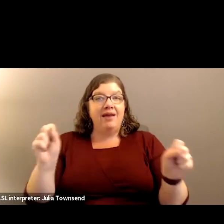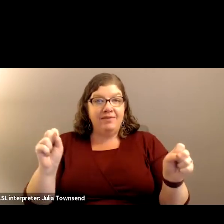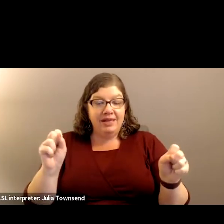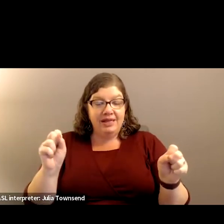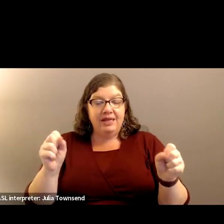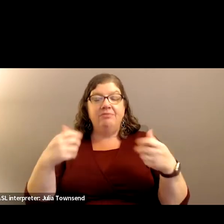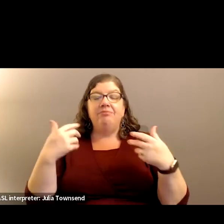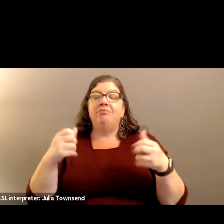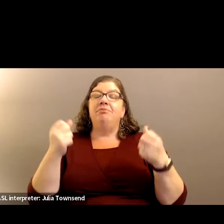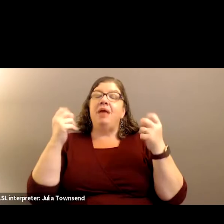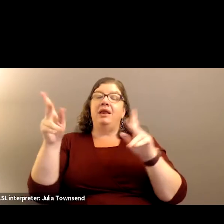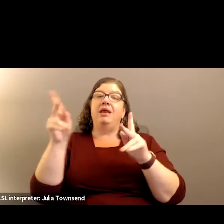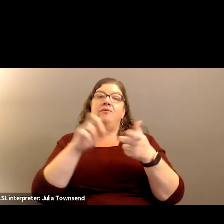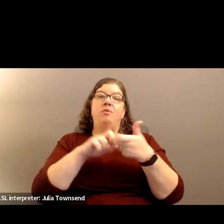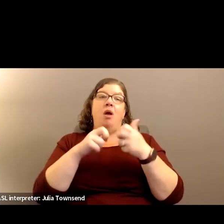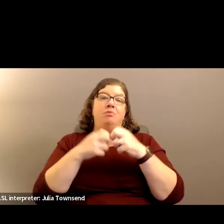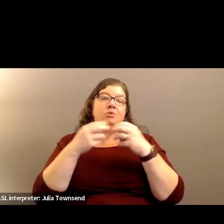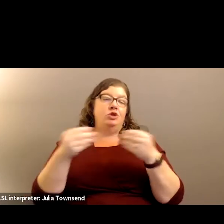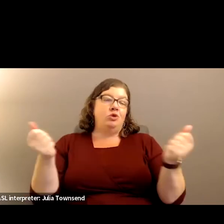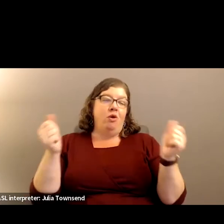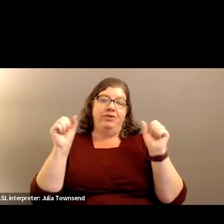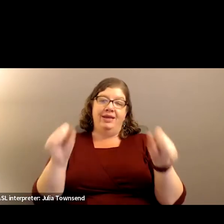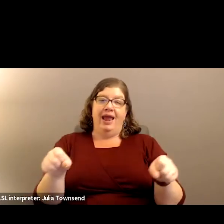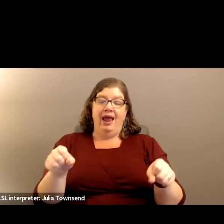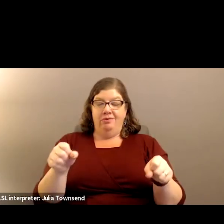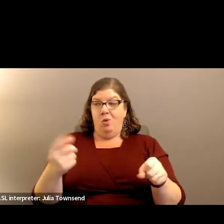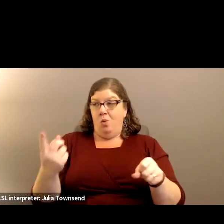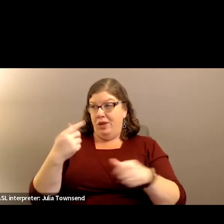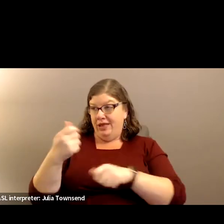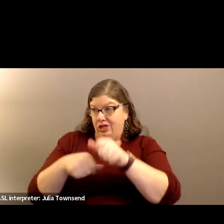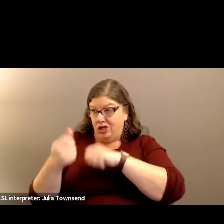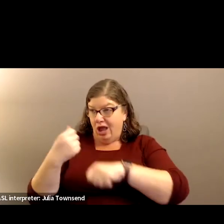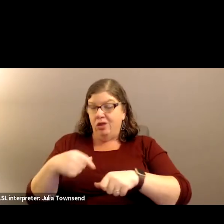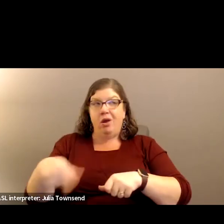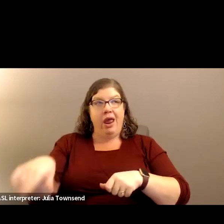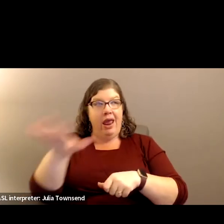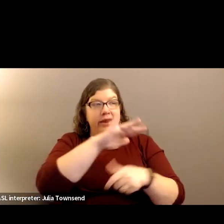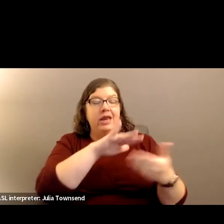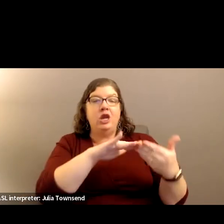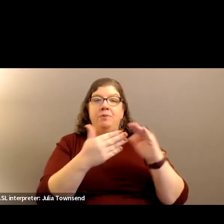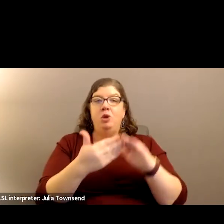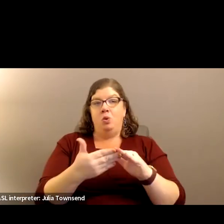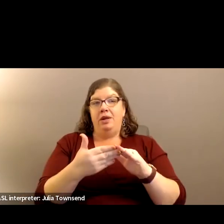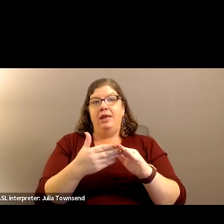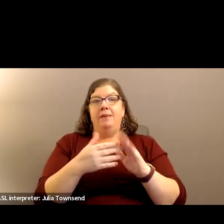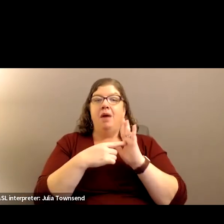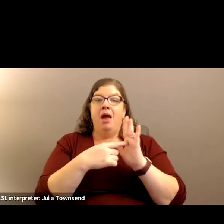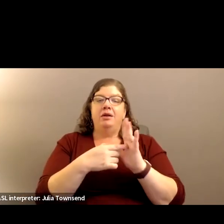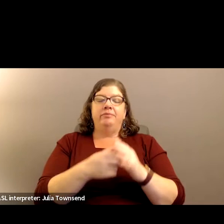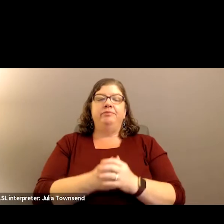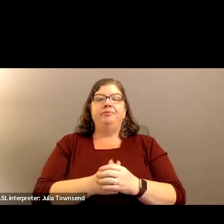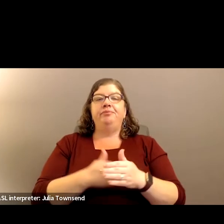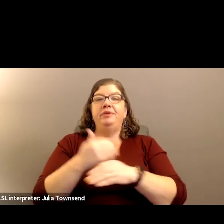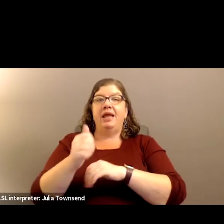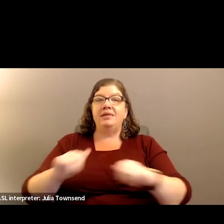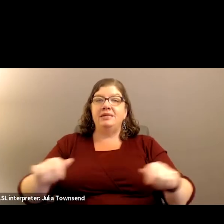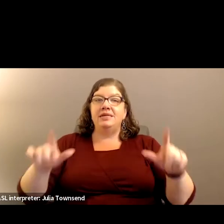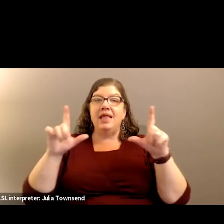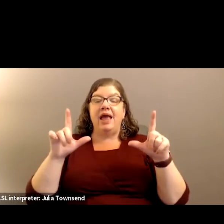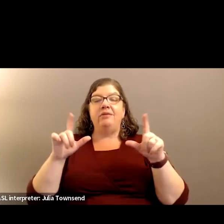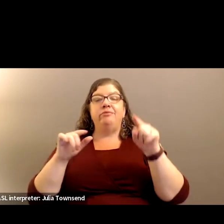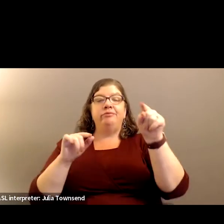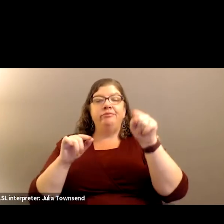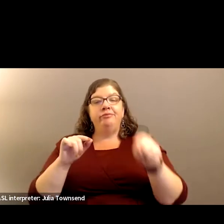then a lot of our problems can be solved with each other and in a community-based model. If we go to the next slide, have some